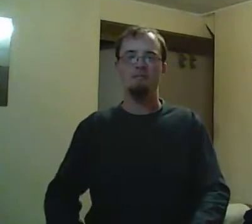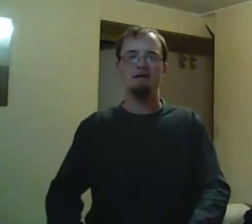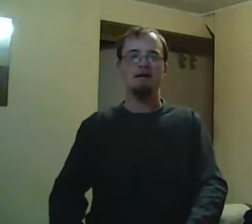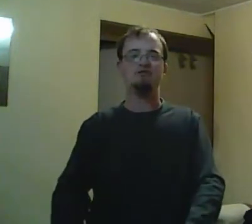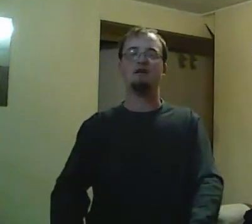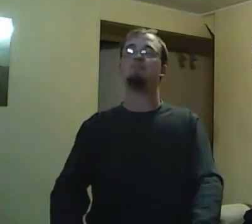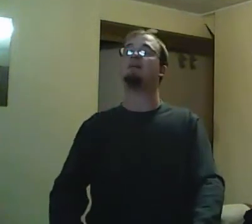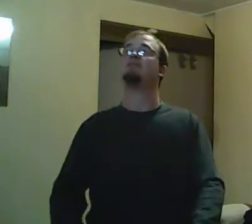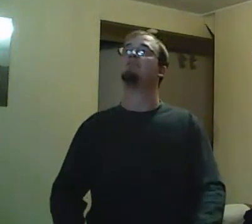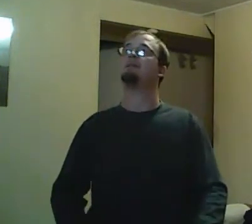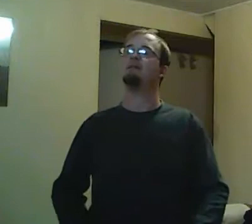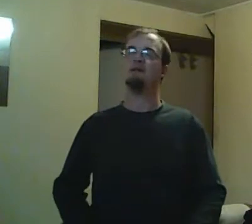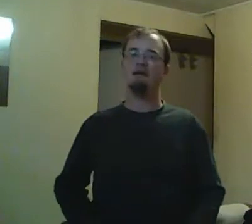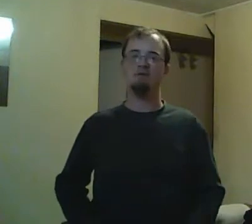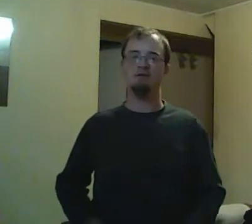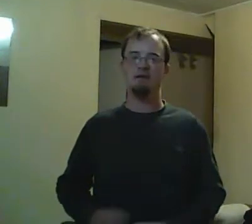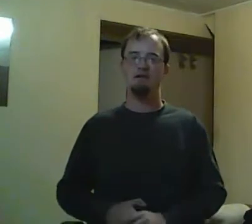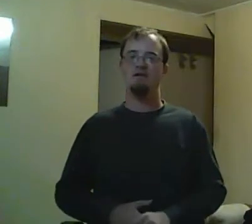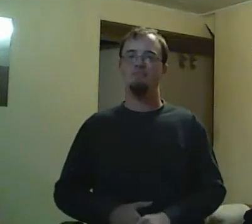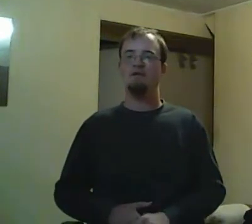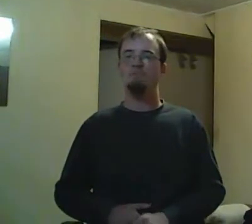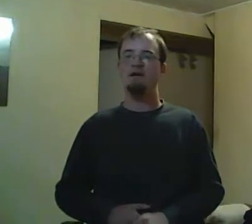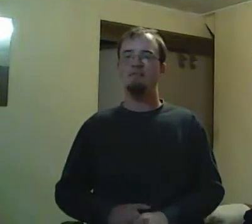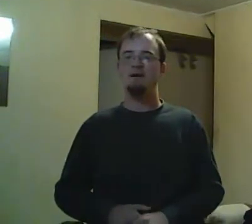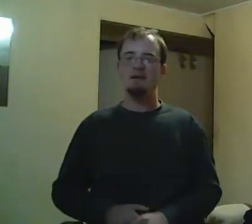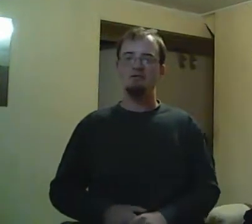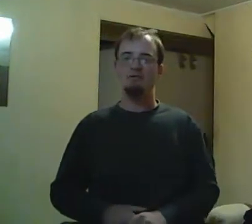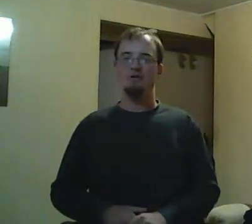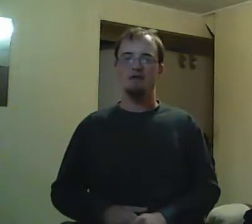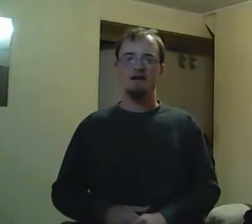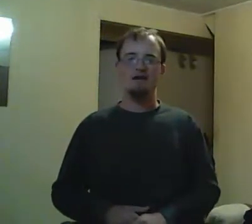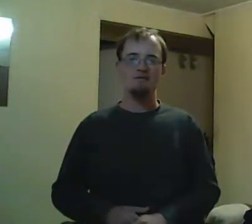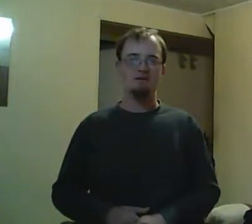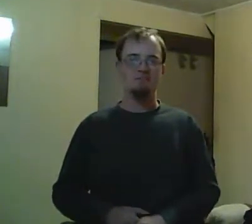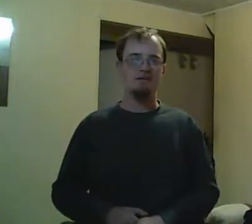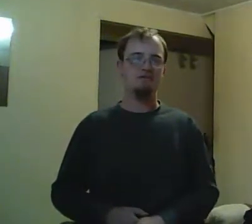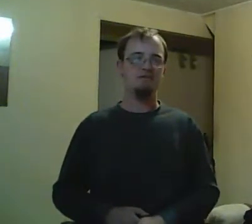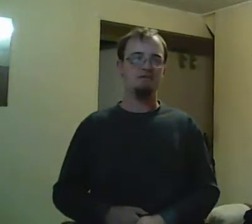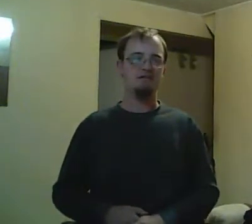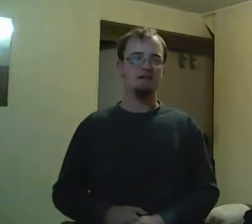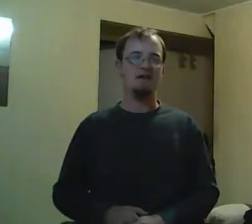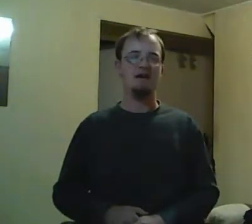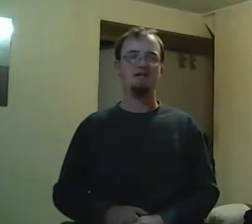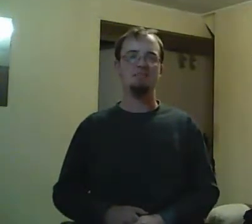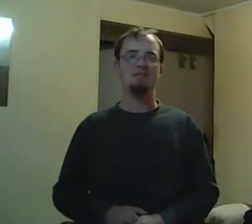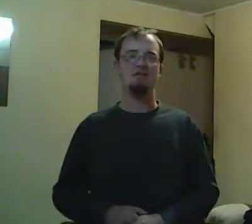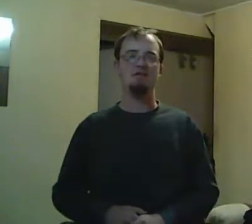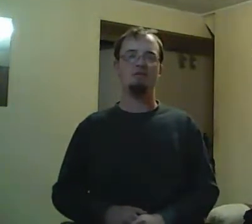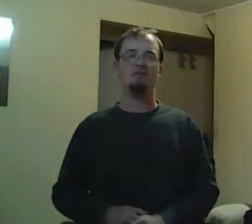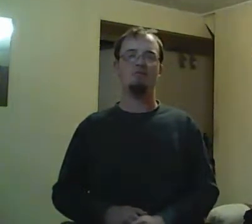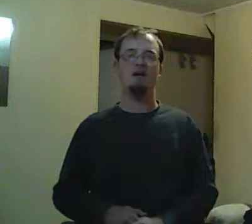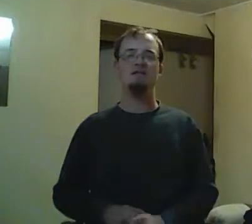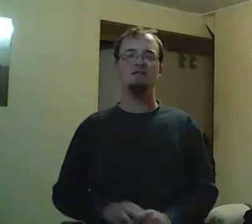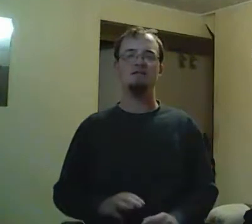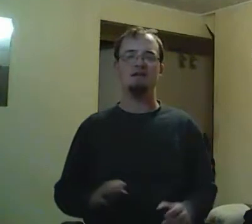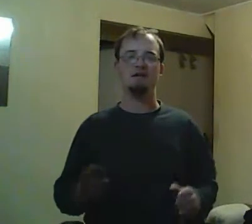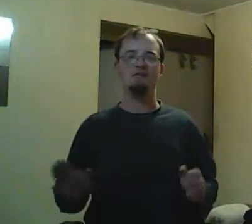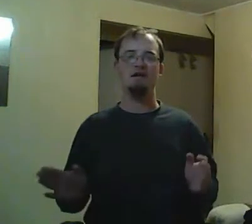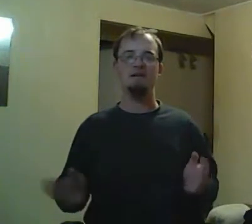all that. I will try to be as, not as Canadian as possible, but remember, Degrassi is a Canadian production. So basically, this is from a